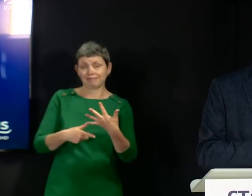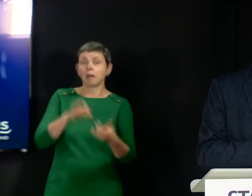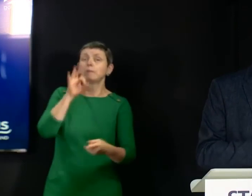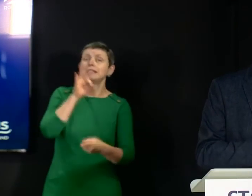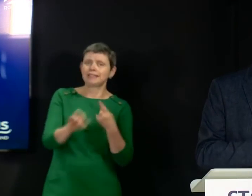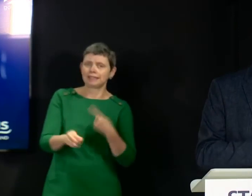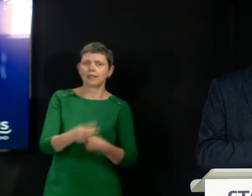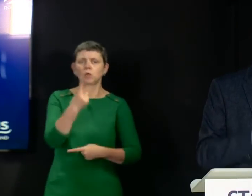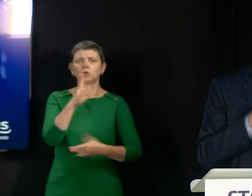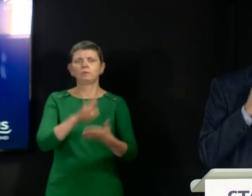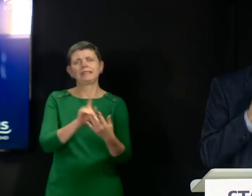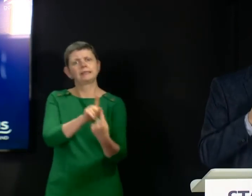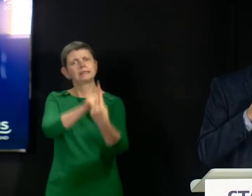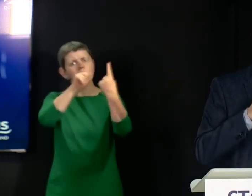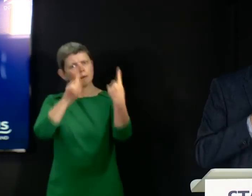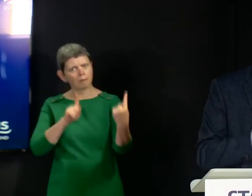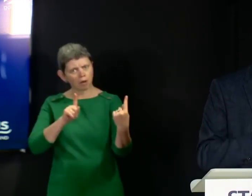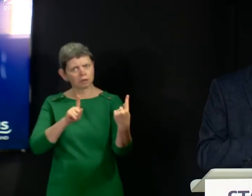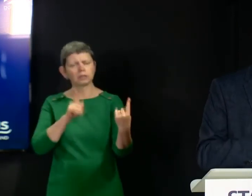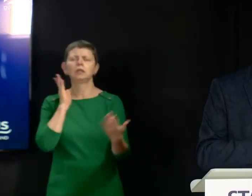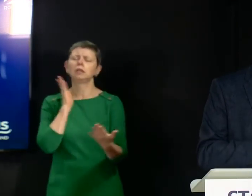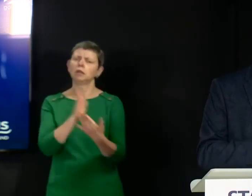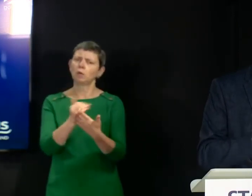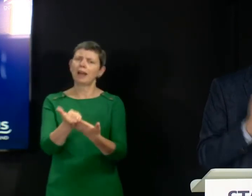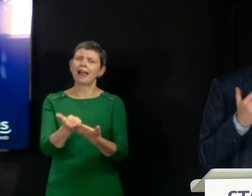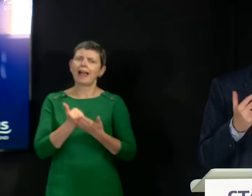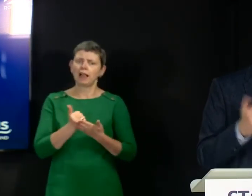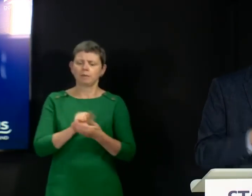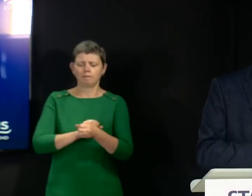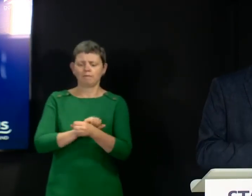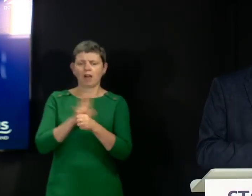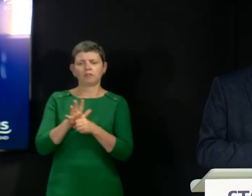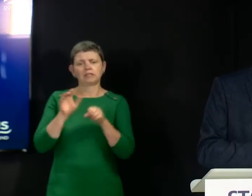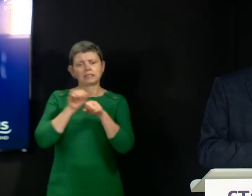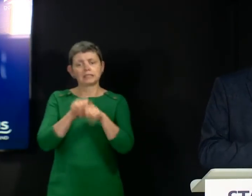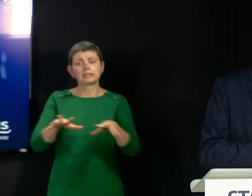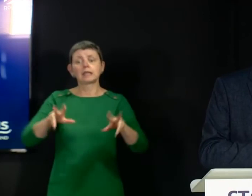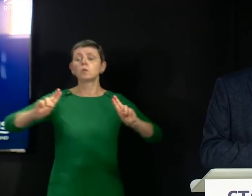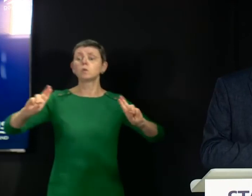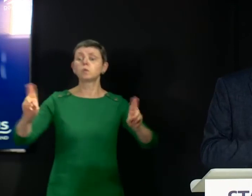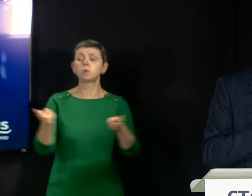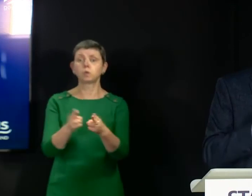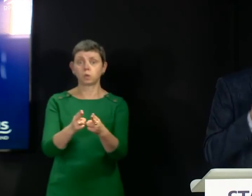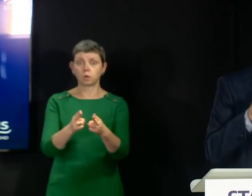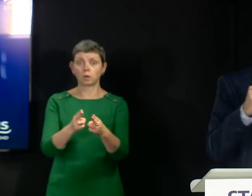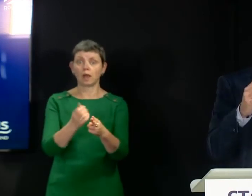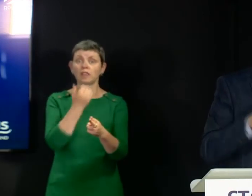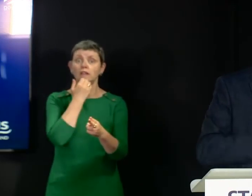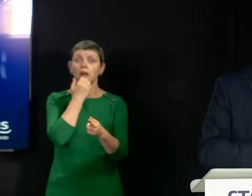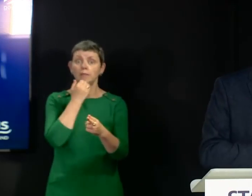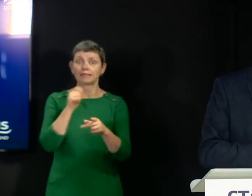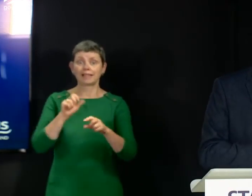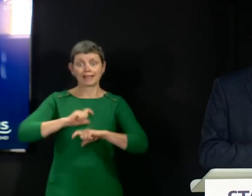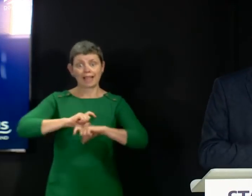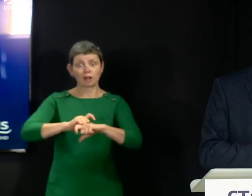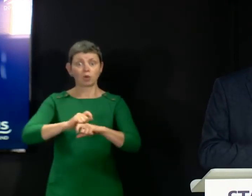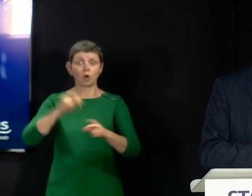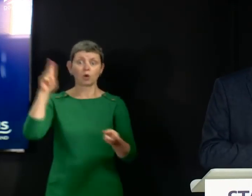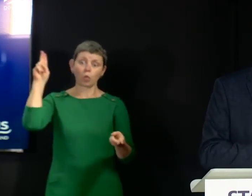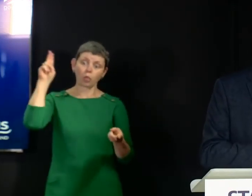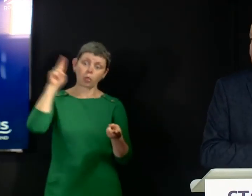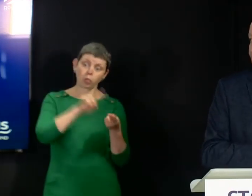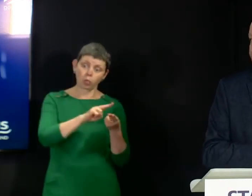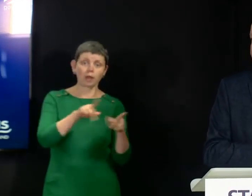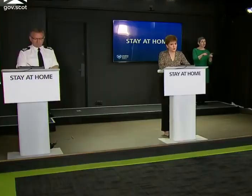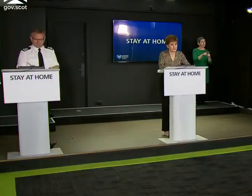stop the spread of this virus. The numbers will continue to fall, as you've heard already today, and we will be able to move through the route map.